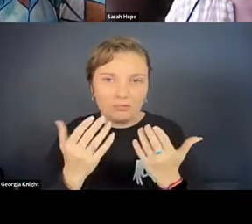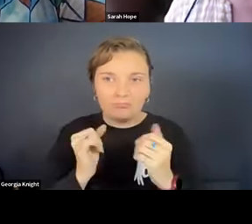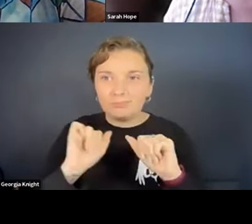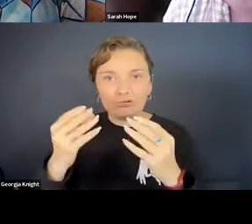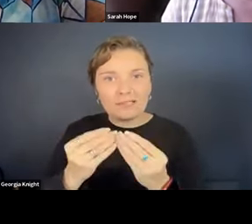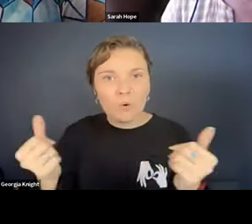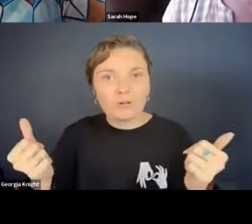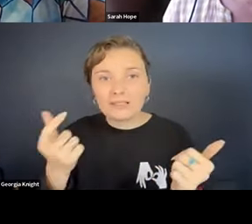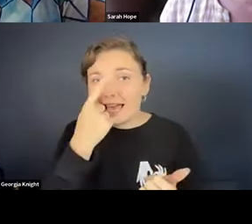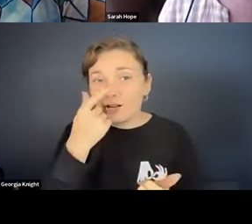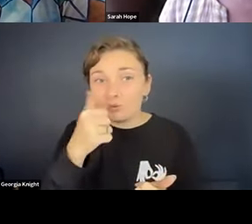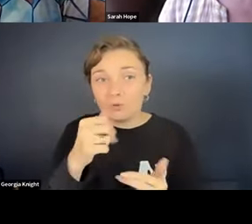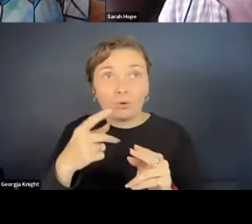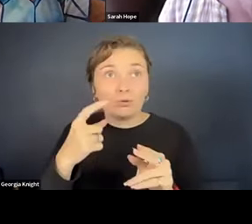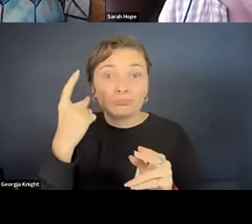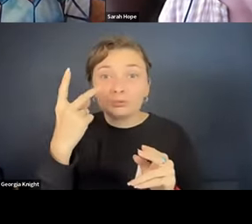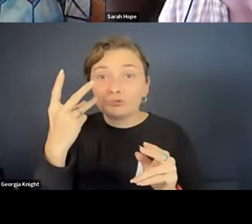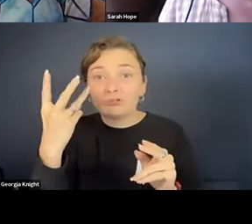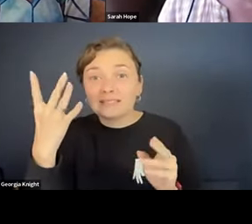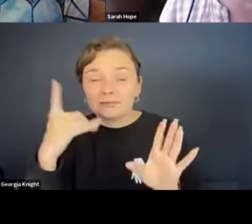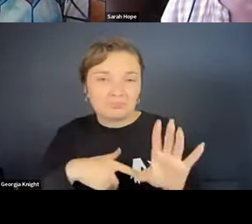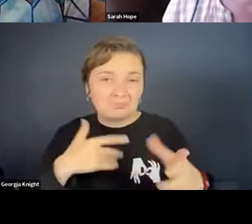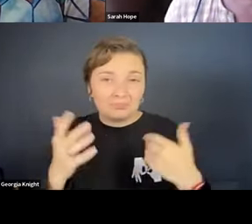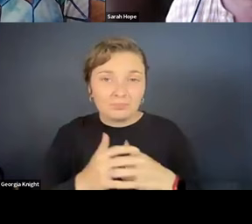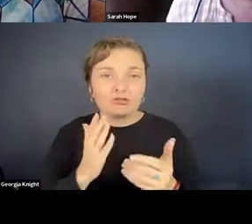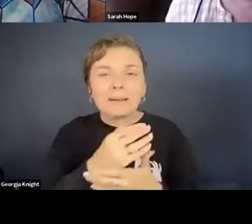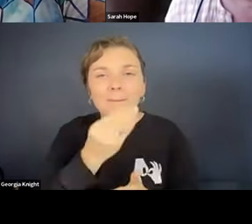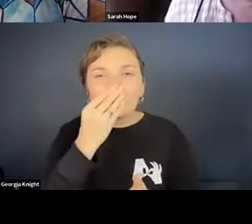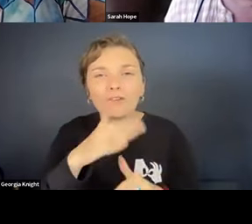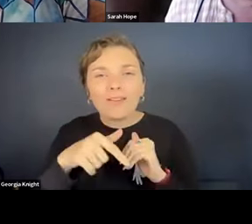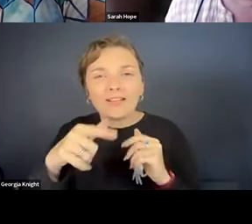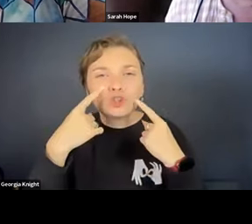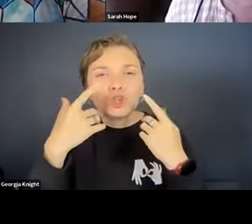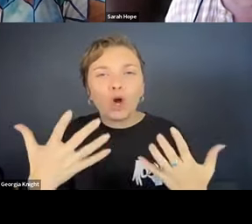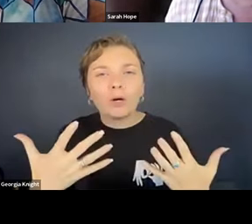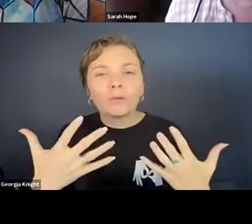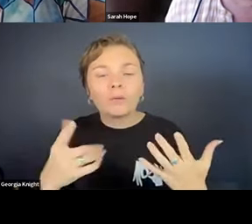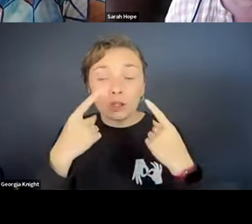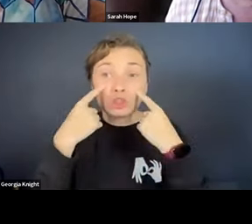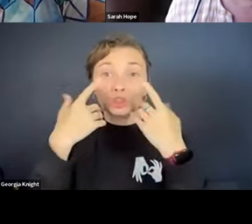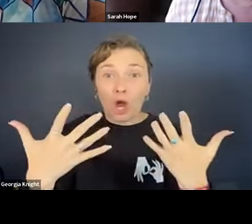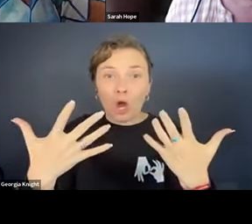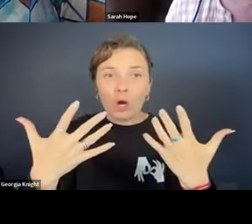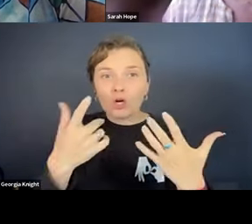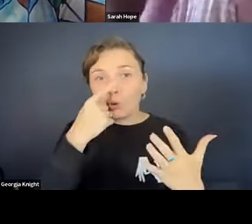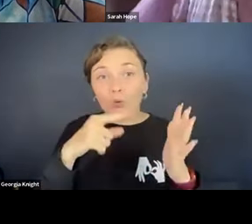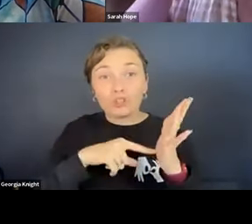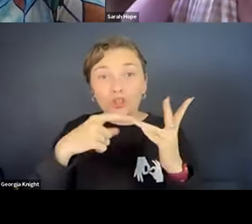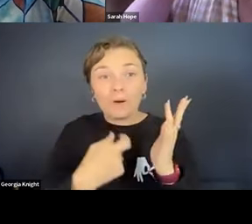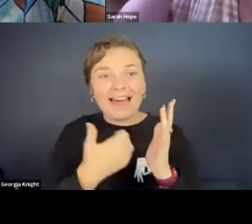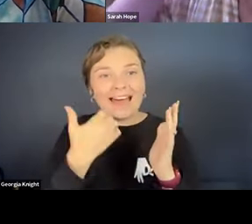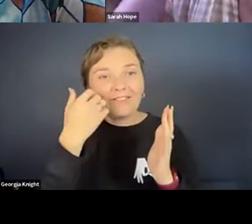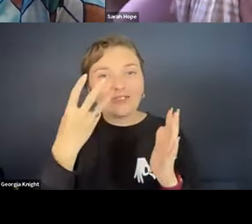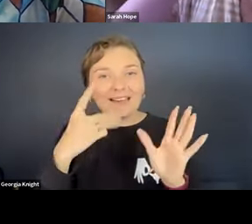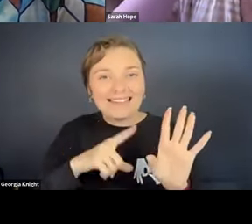They can use it for multiple years. The beautiful thing about this show as well is that the show itself could tour every three years because the